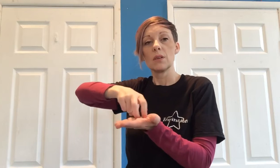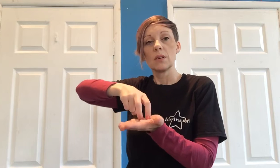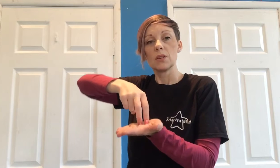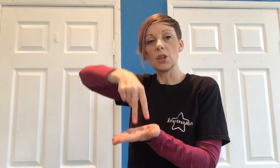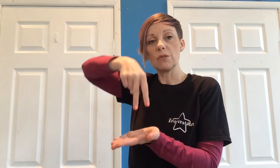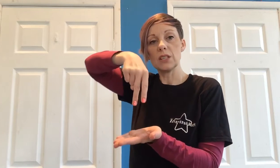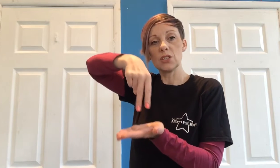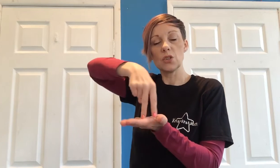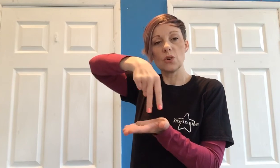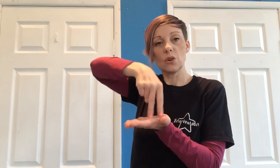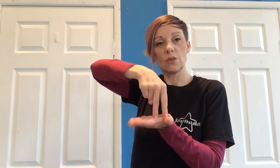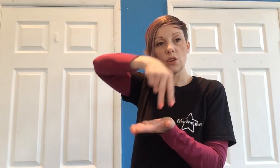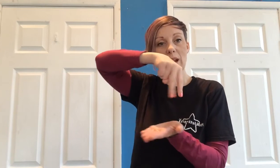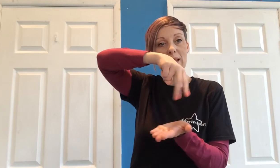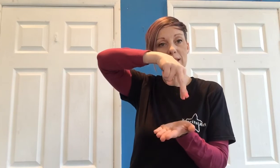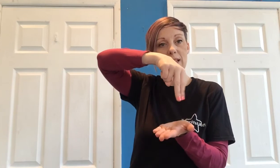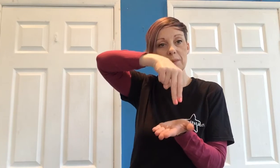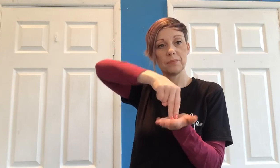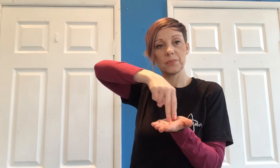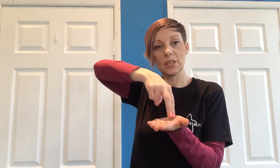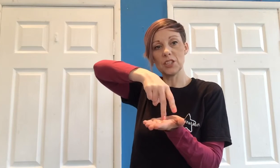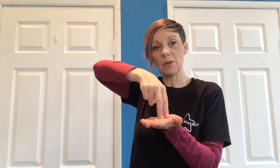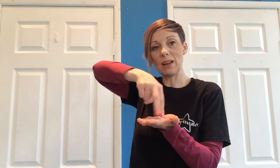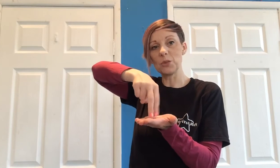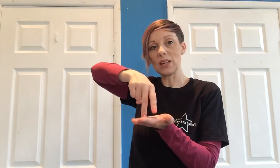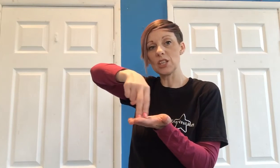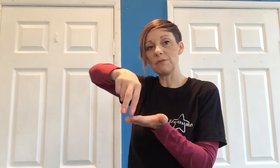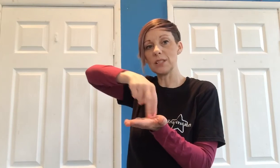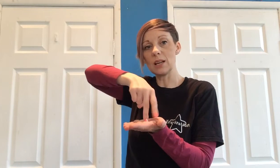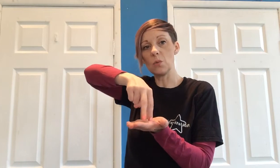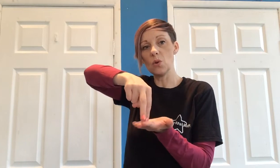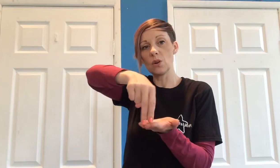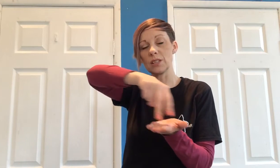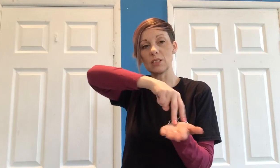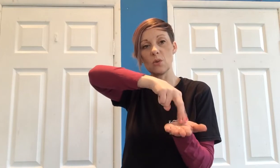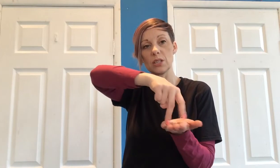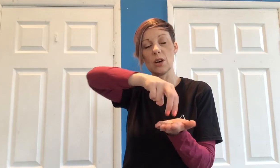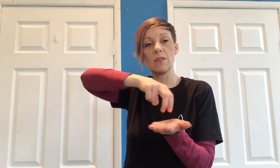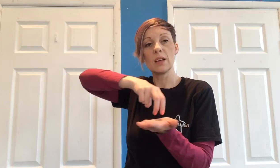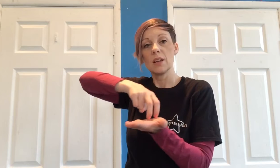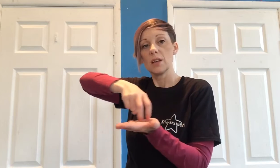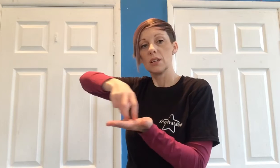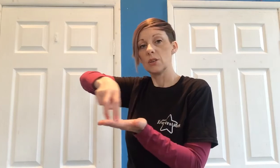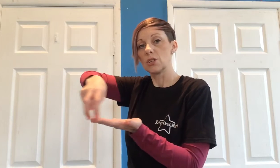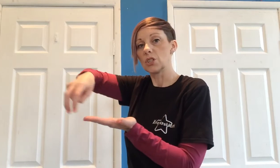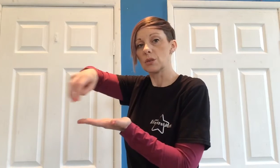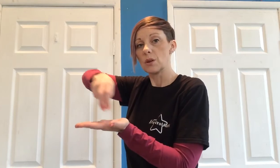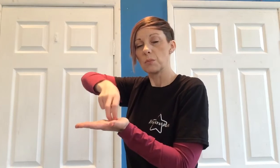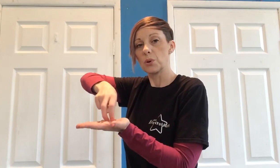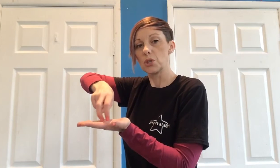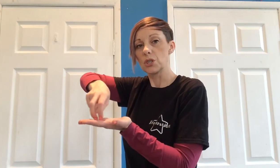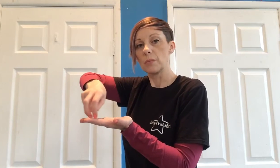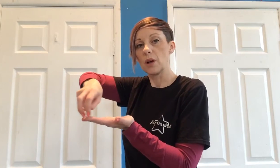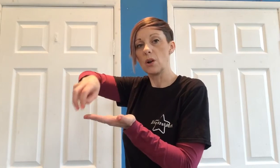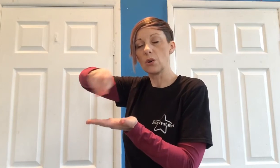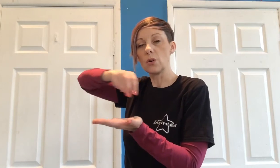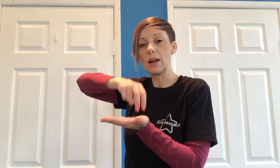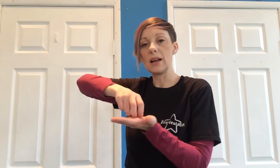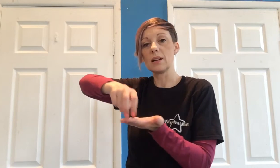So this is your legs here. You don't have to actually physically walk because that's quite tiring. You can just push them along your hand